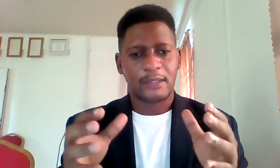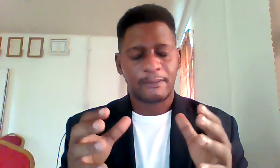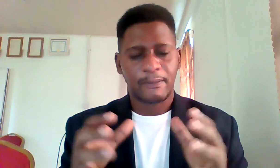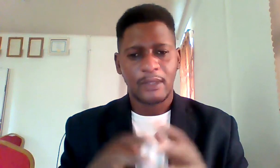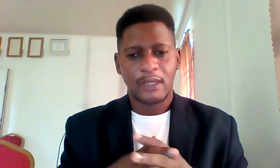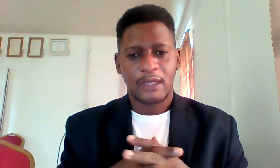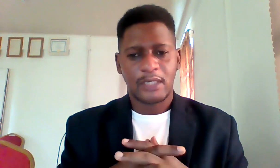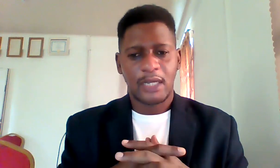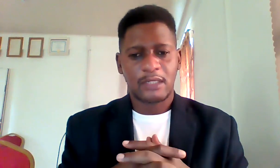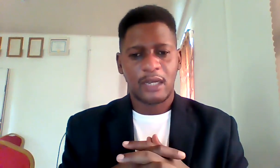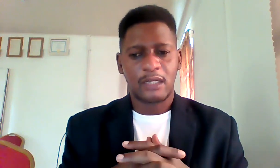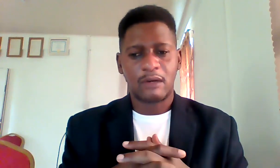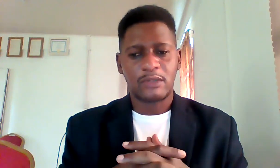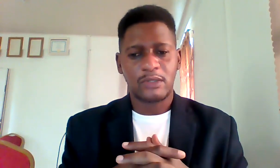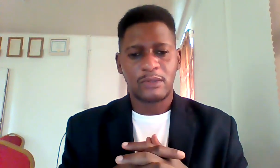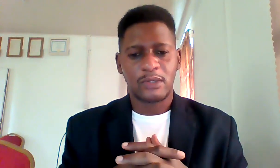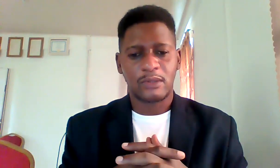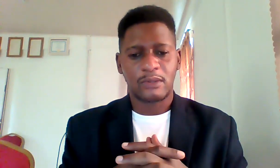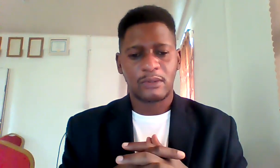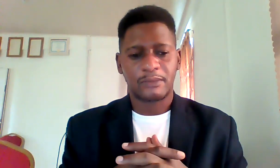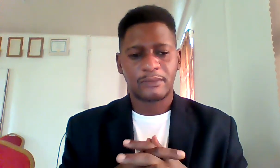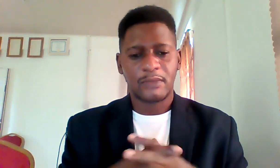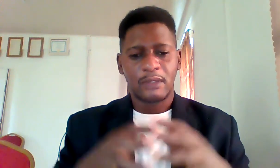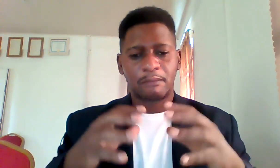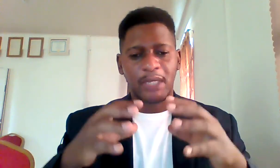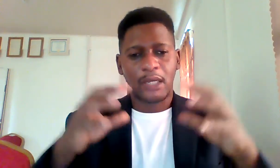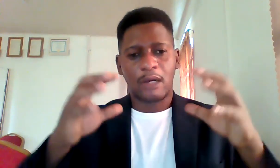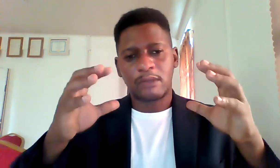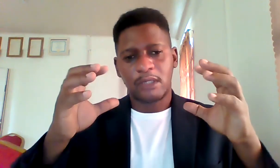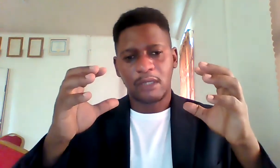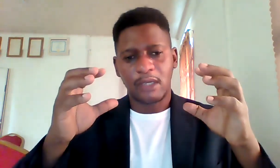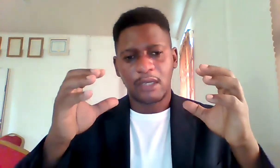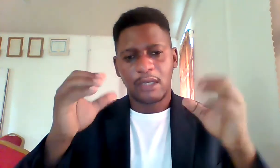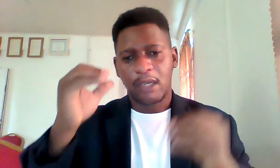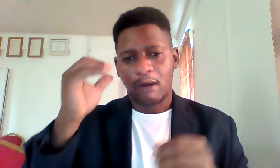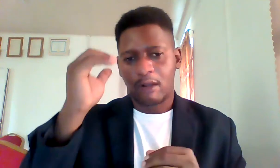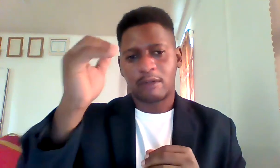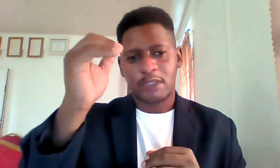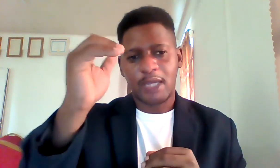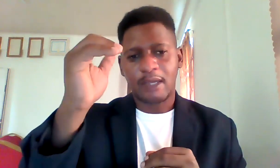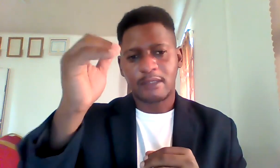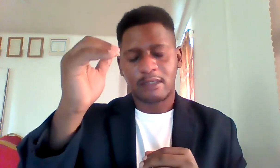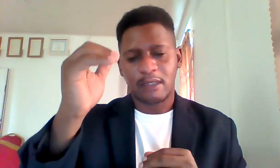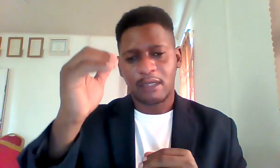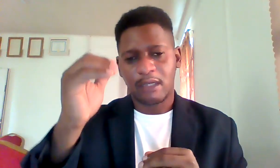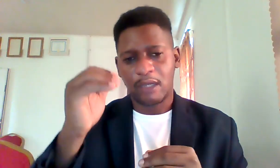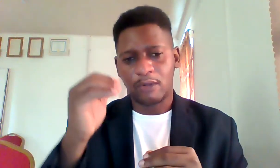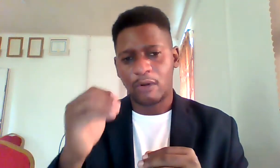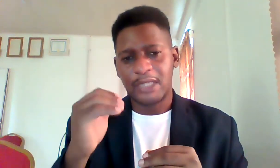that allows you to build out all your tasks and all the